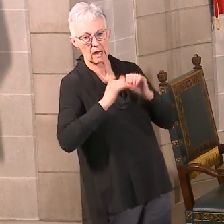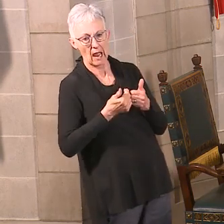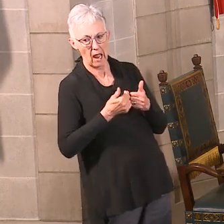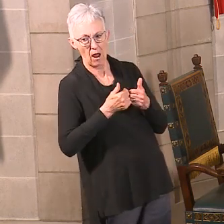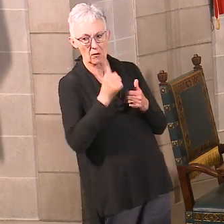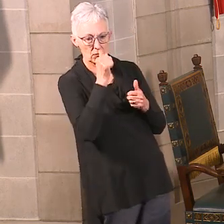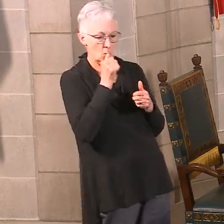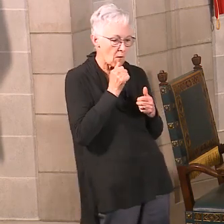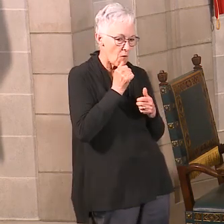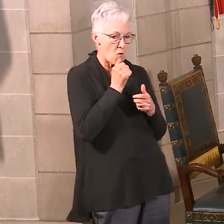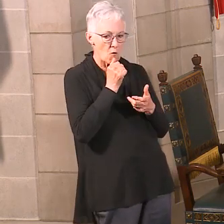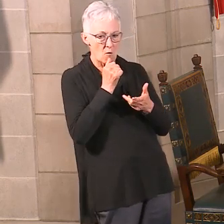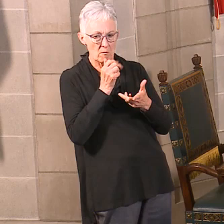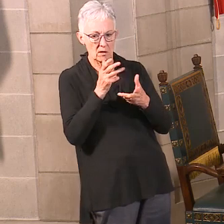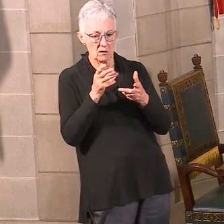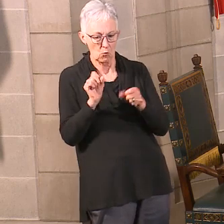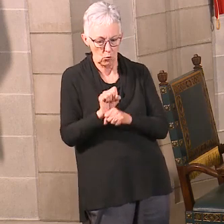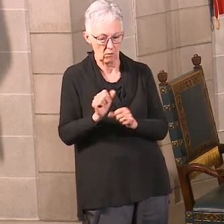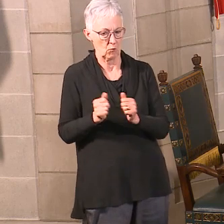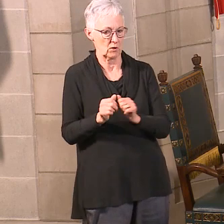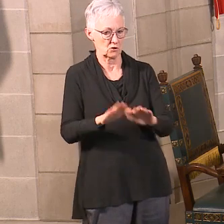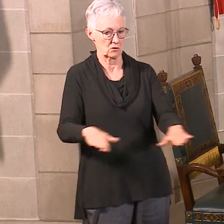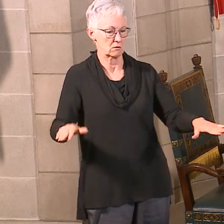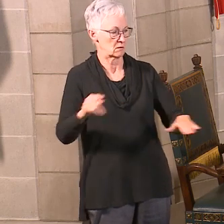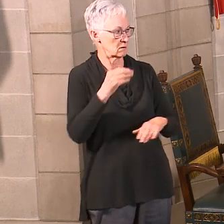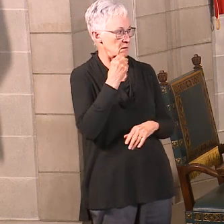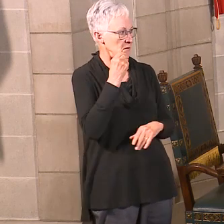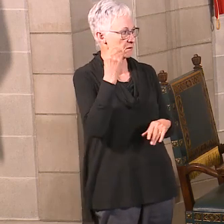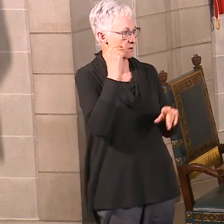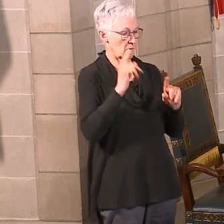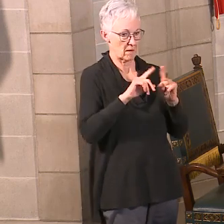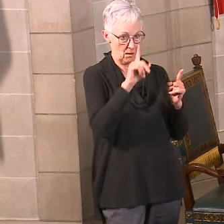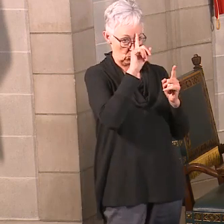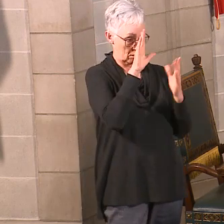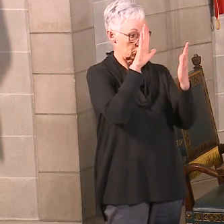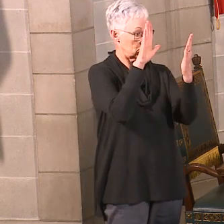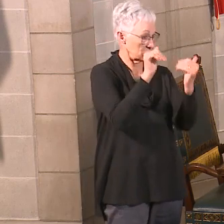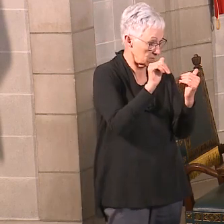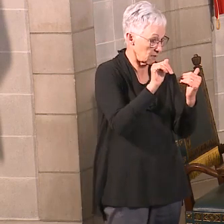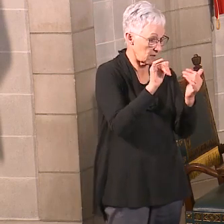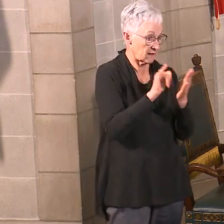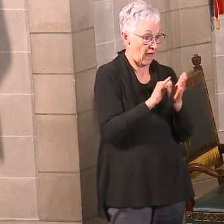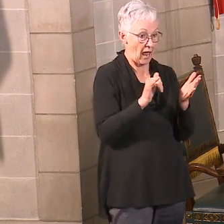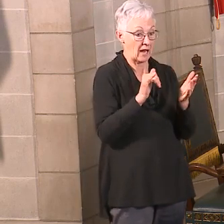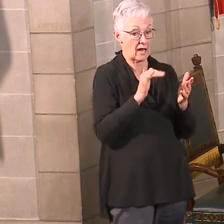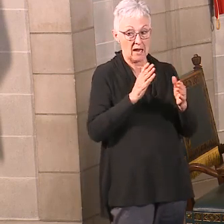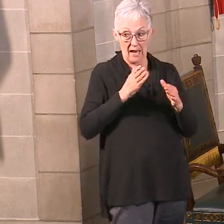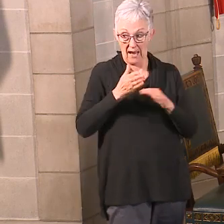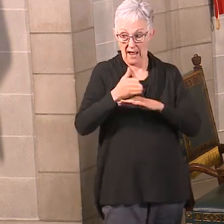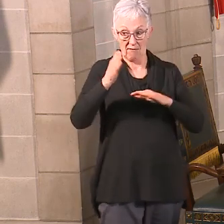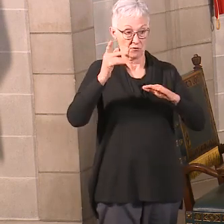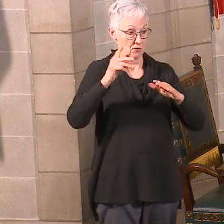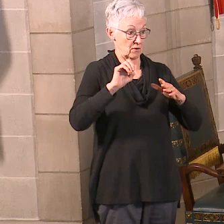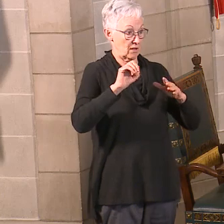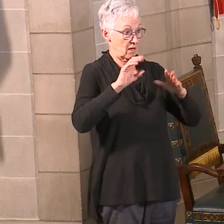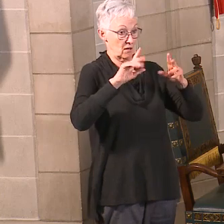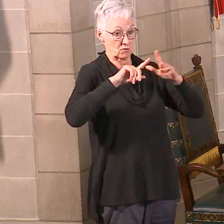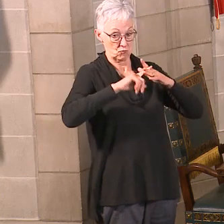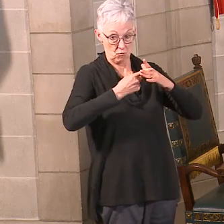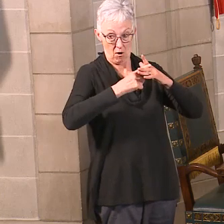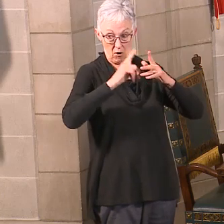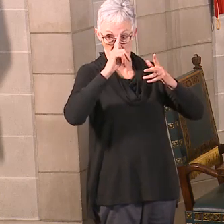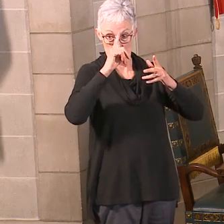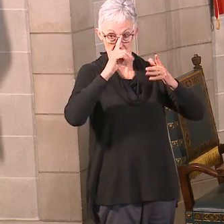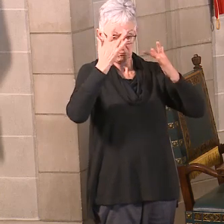fully anticipating that once we get through this initial wave of the physical health emergency, that then that's when those mental